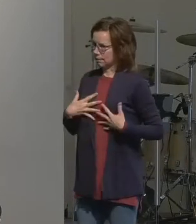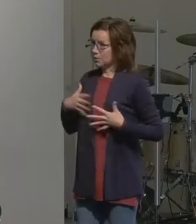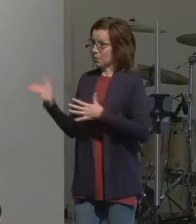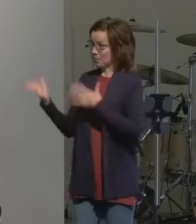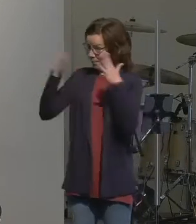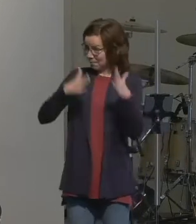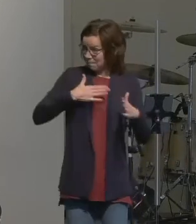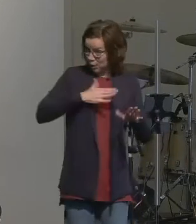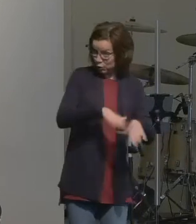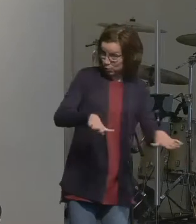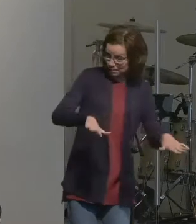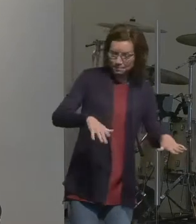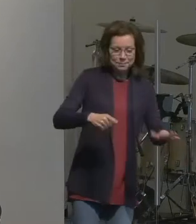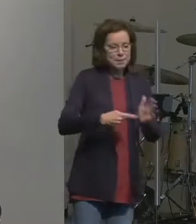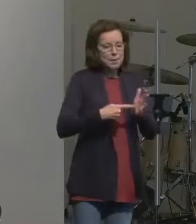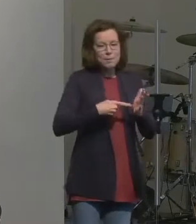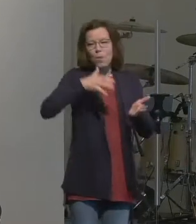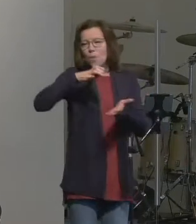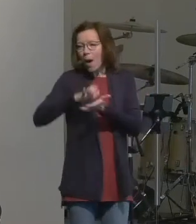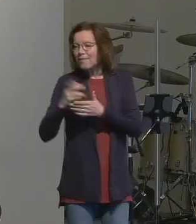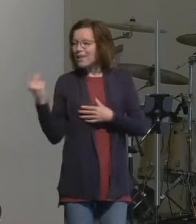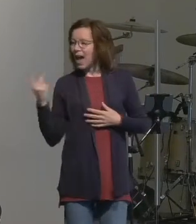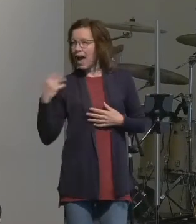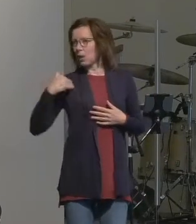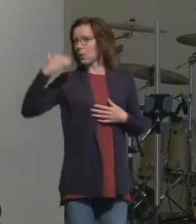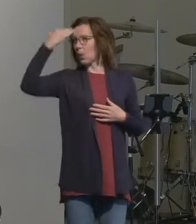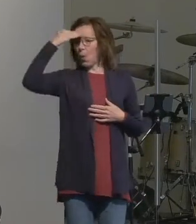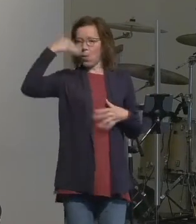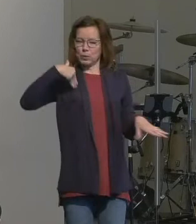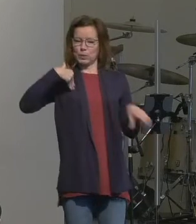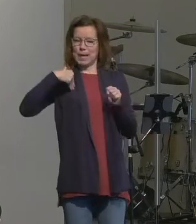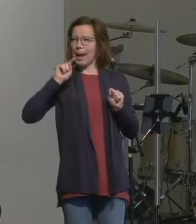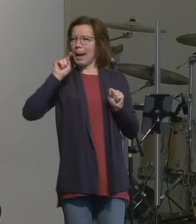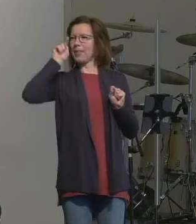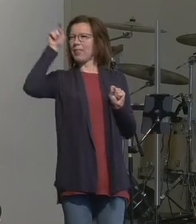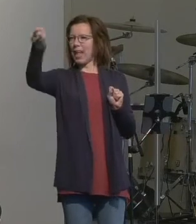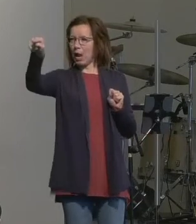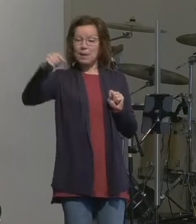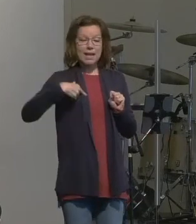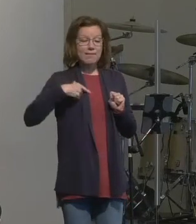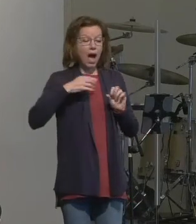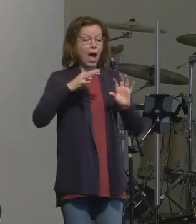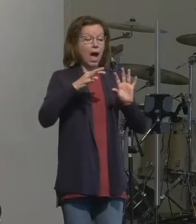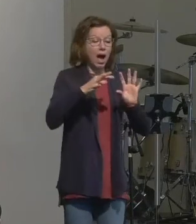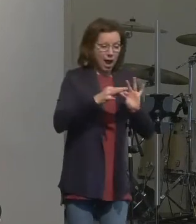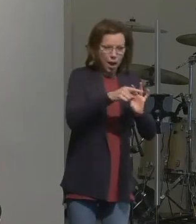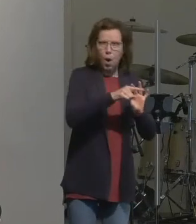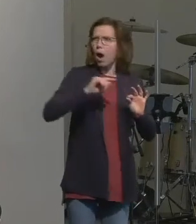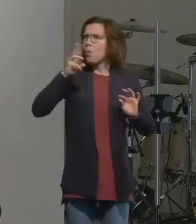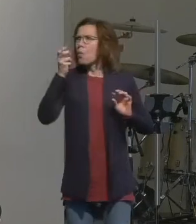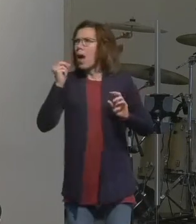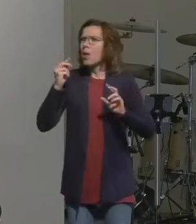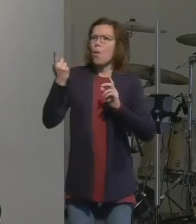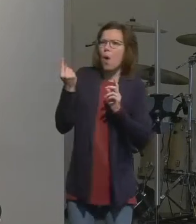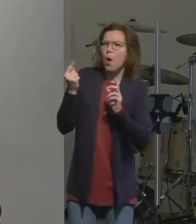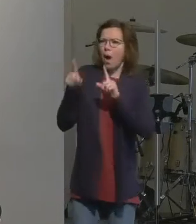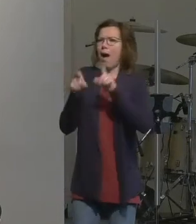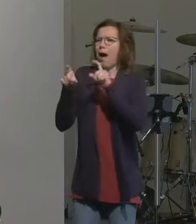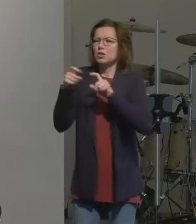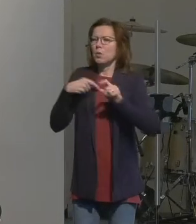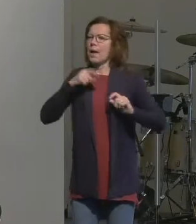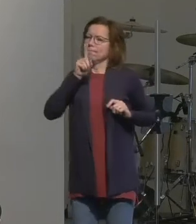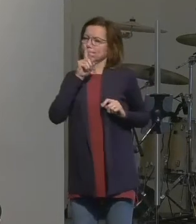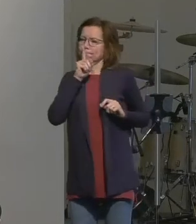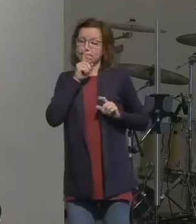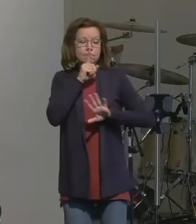so my children sometimes my wife and I will know where we want to take them but we don't want the 30 questions about when are we getting there so we'll tell